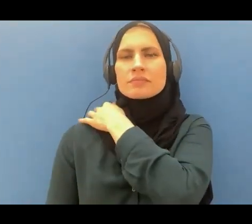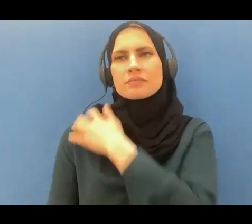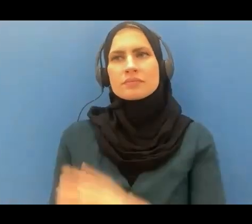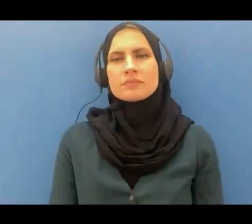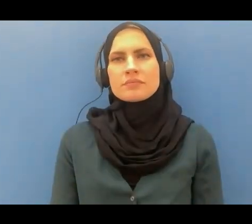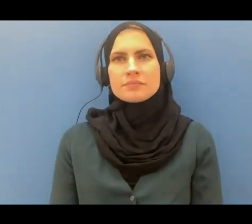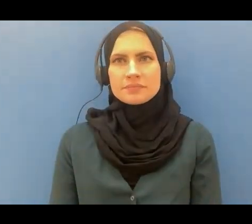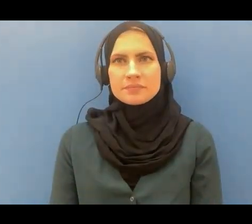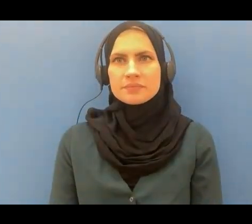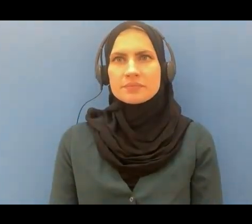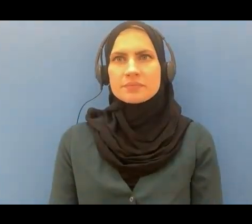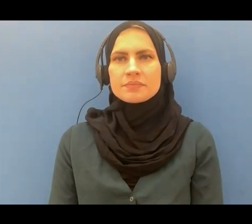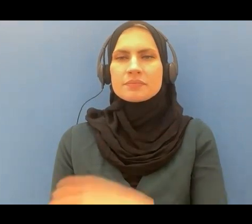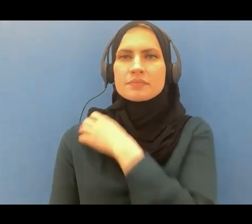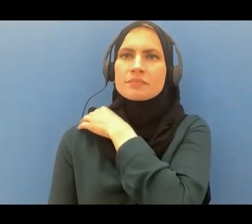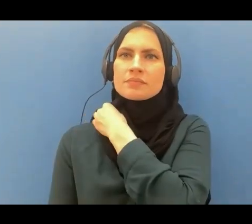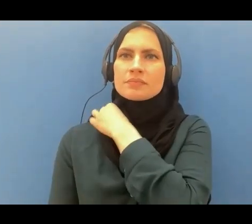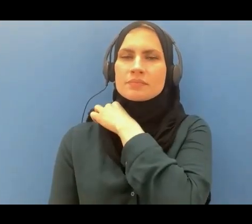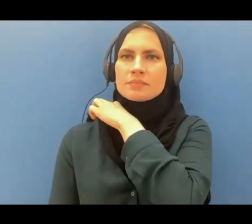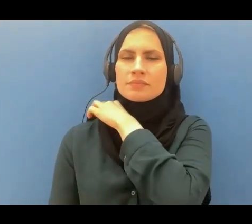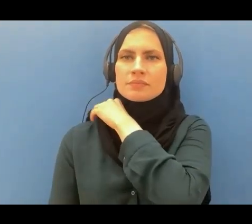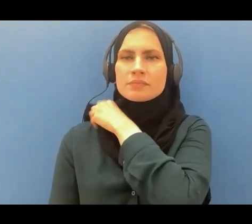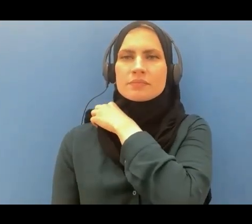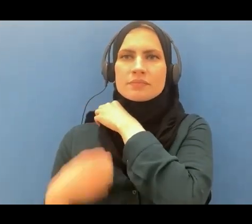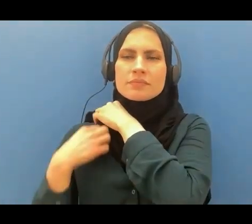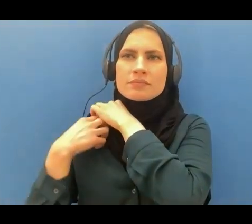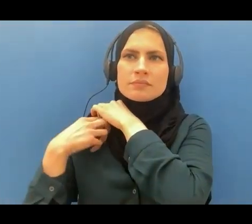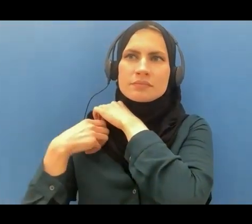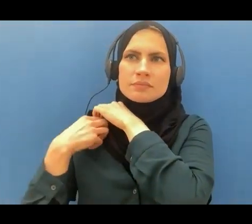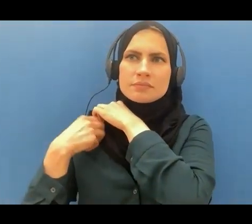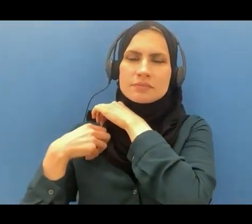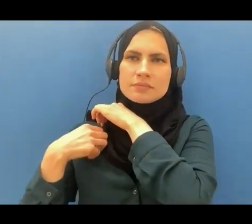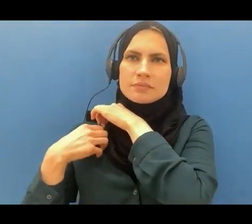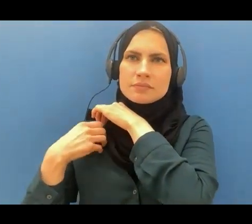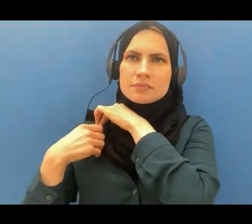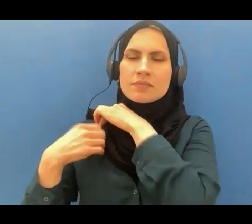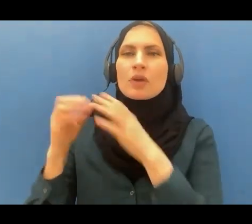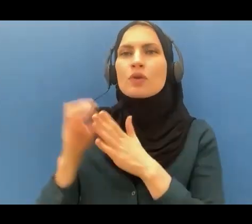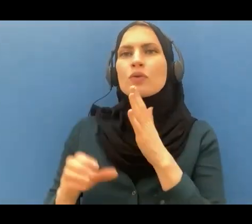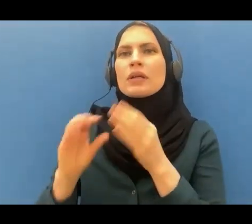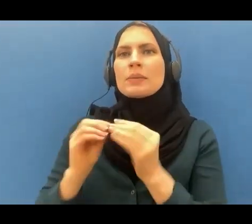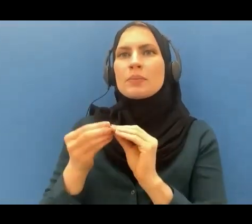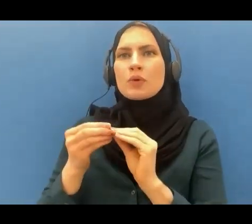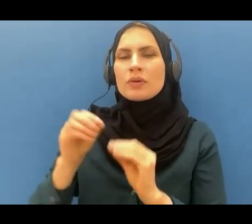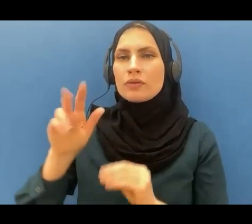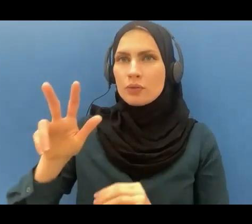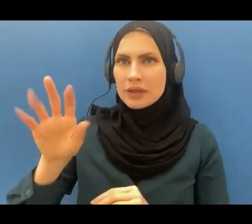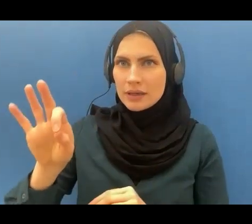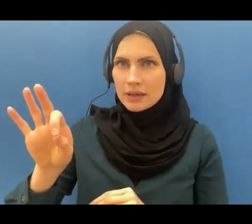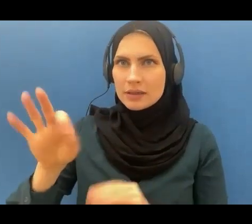So ayah number 53, in surah number 39, which is surah al-Zumar,